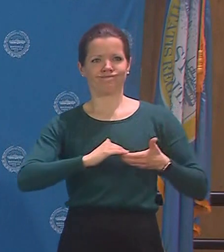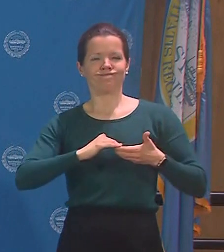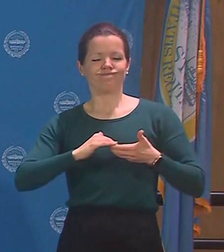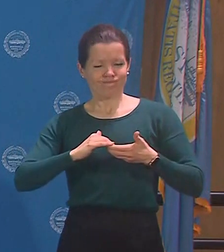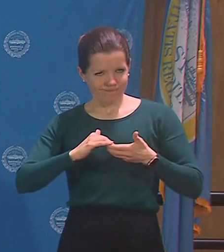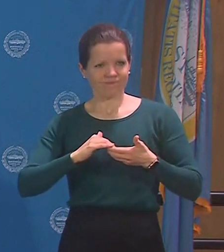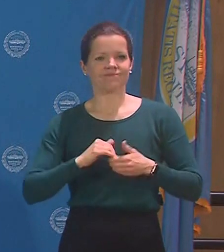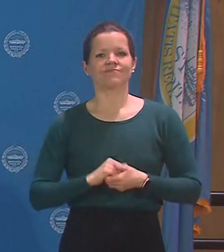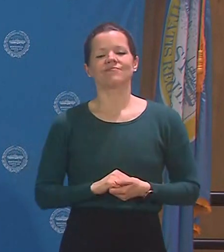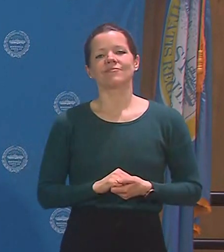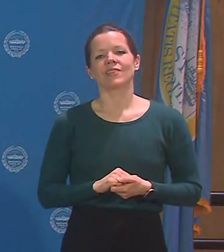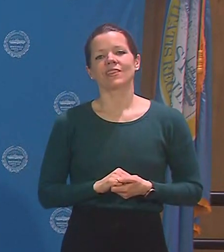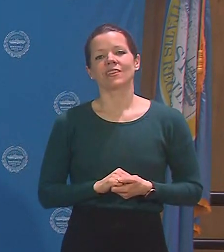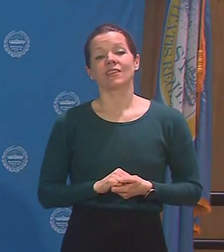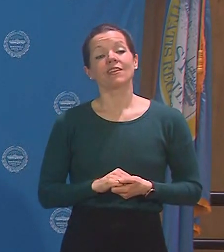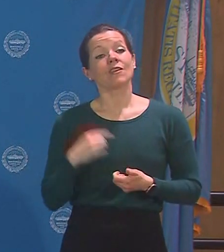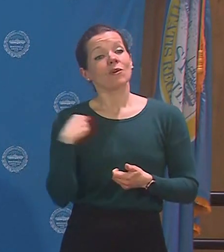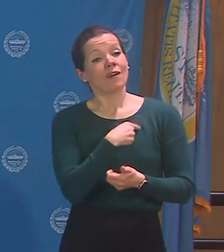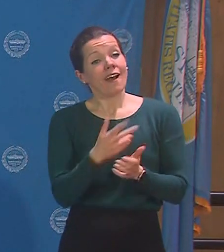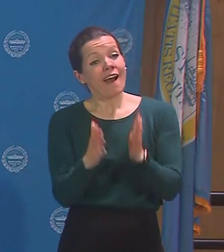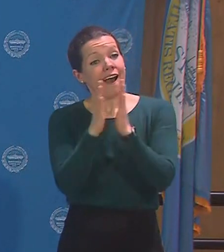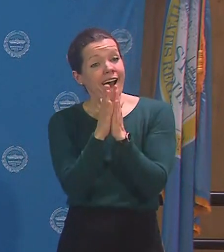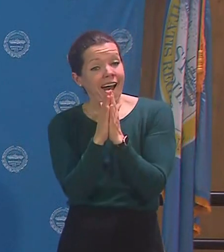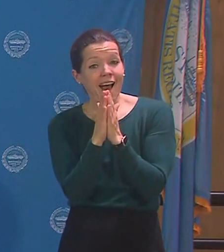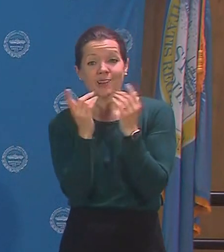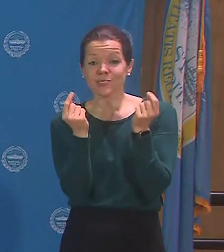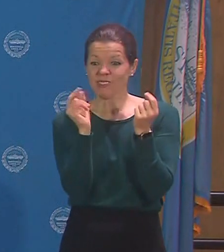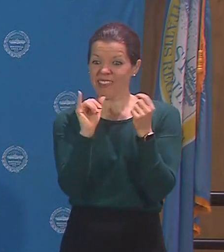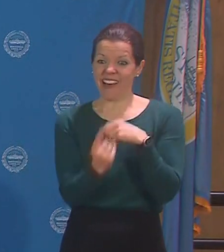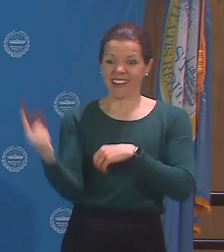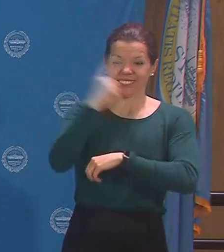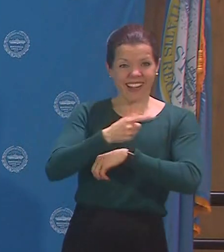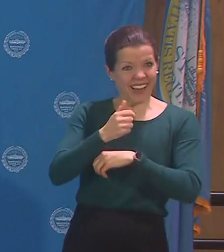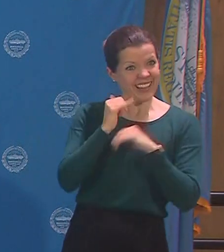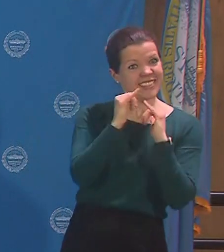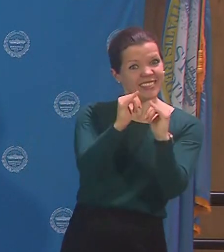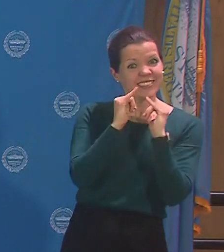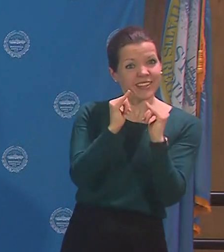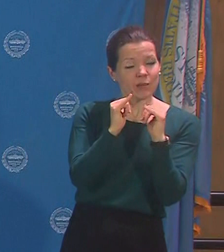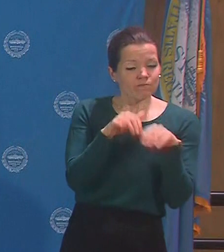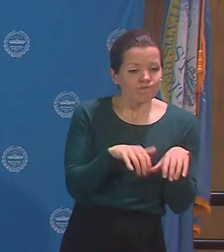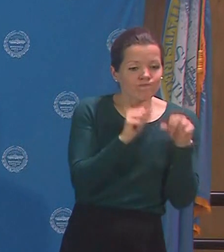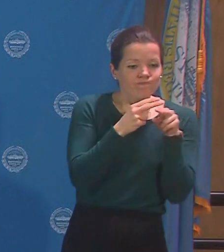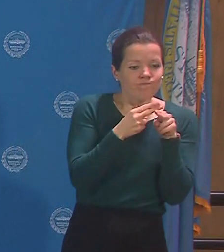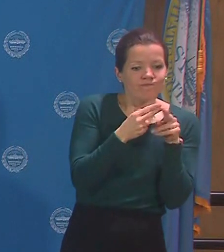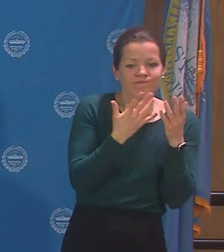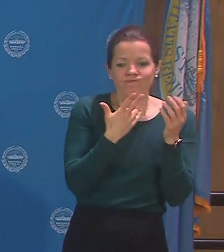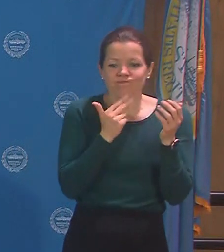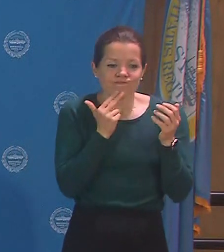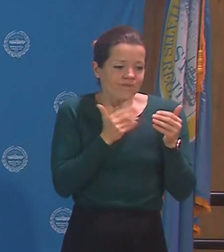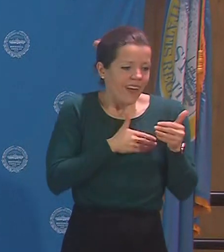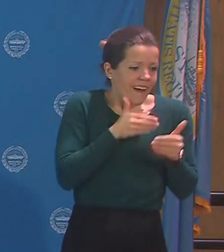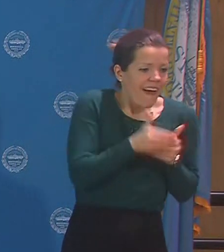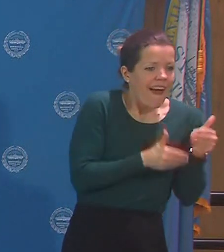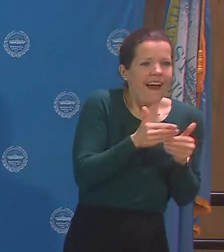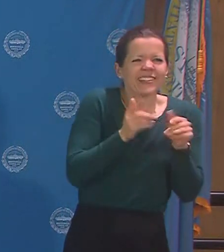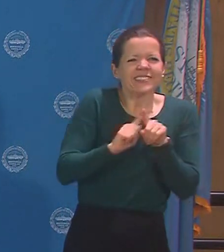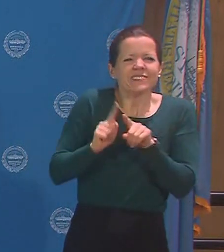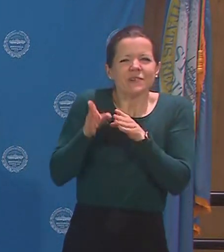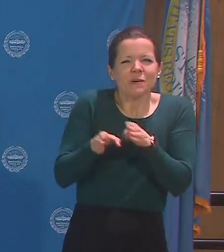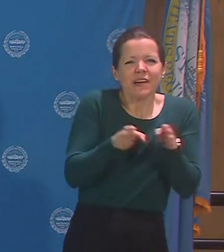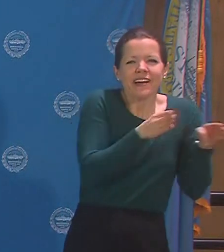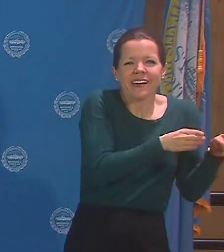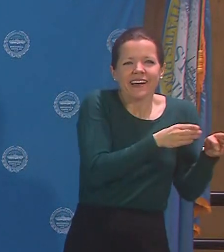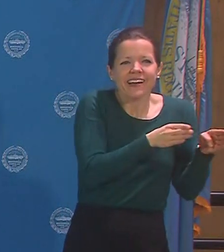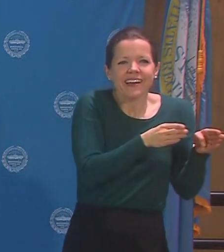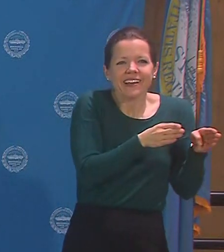We're also calling on everyone to spread the goodwill through acts of kindness you can safely do from home. We'll be sharing the things